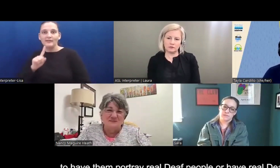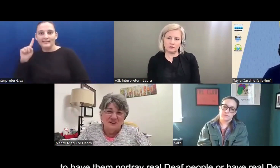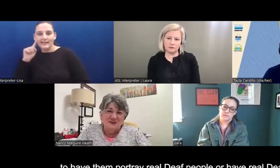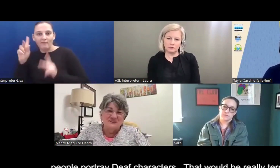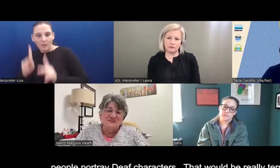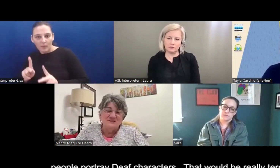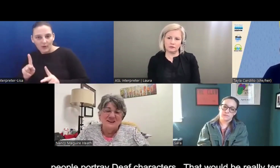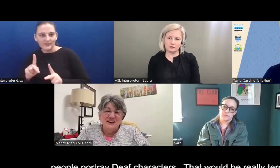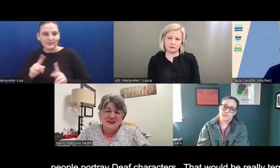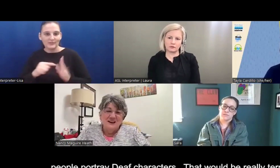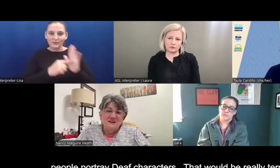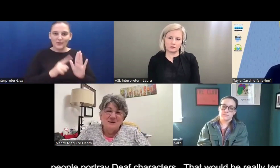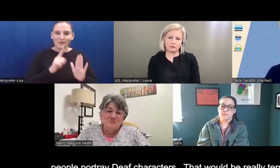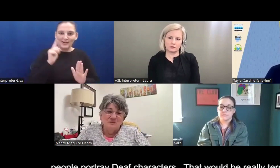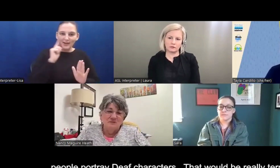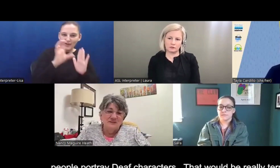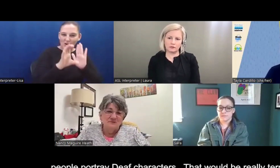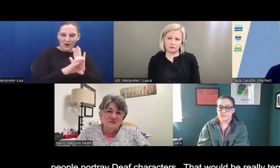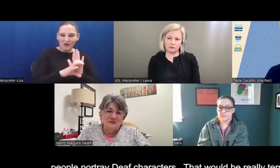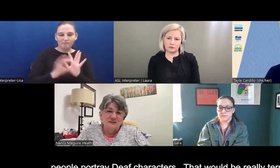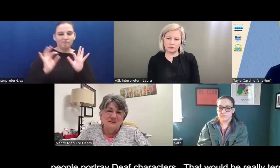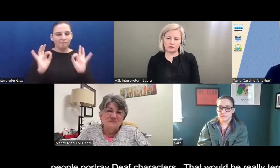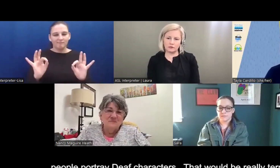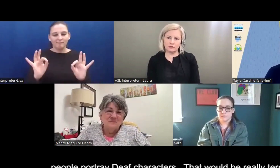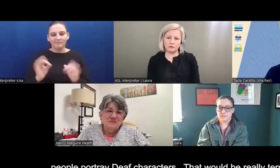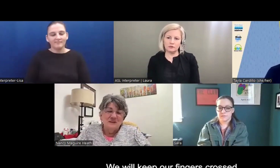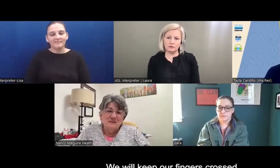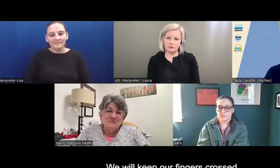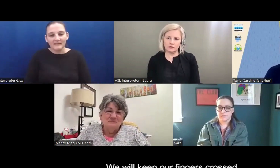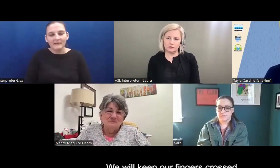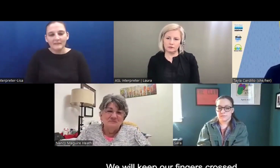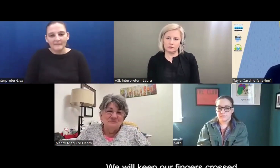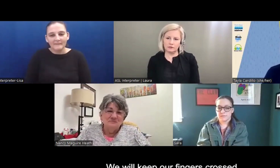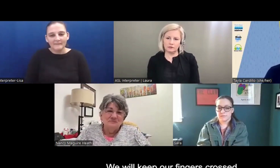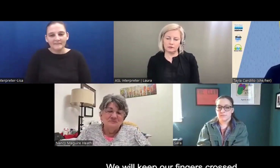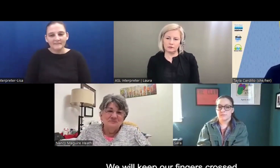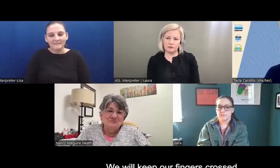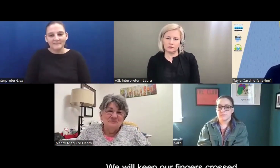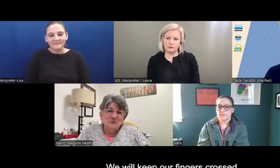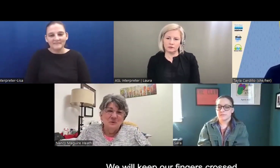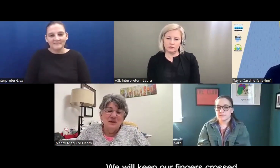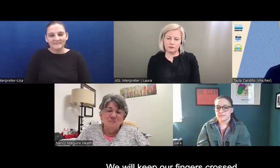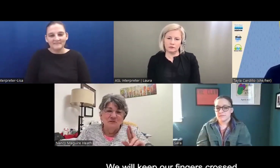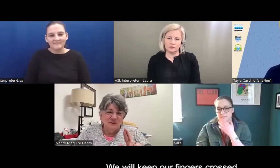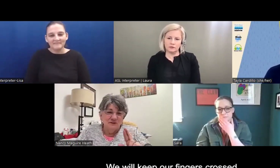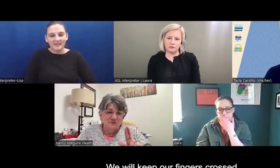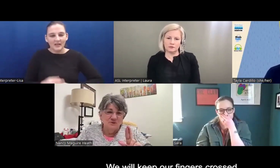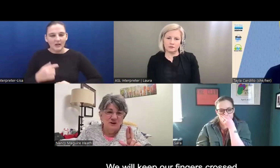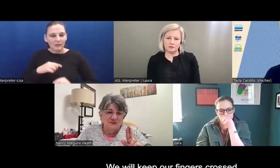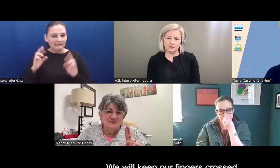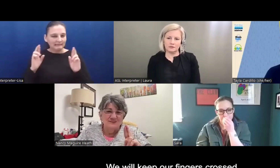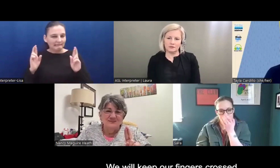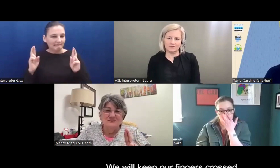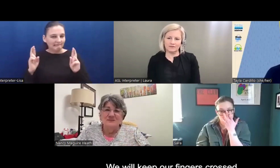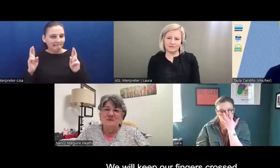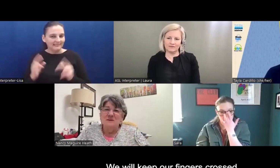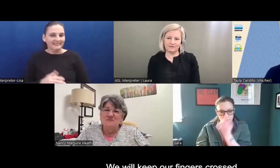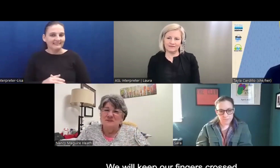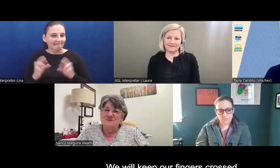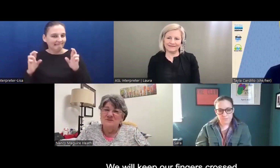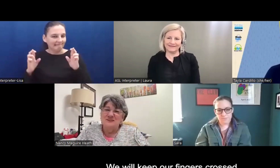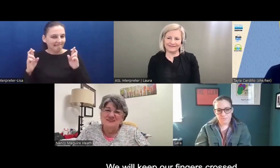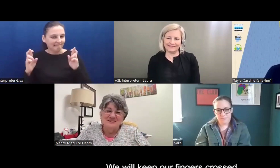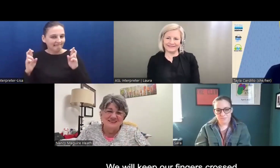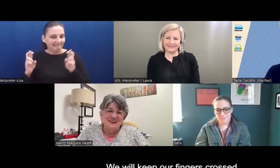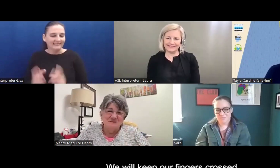these deaf characters. Um, that would be really terrific. Um, yeah. We'll keep our fingers crossed. We'll keep our